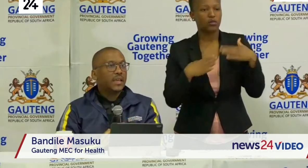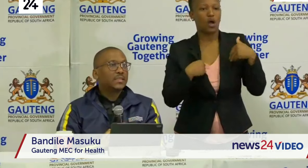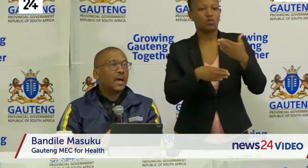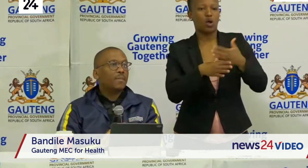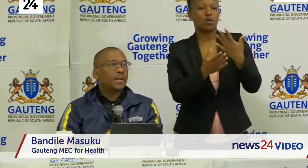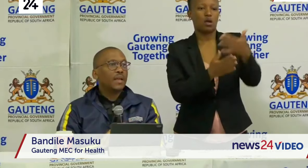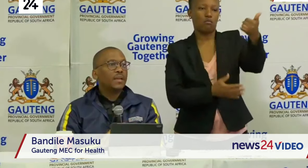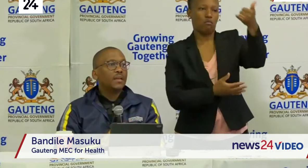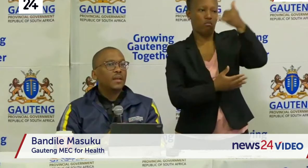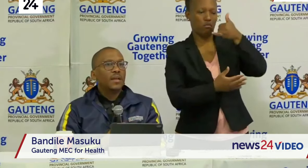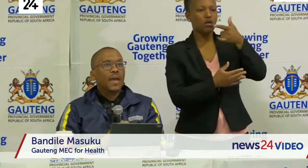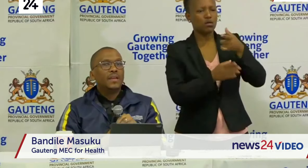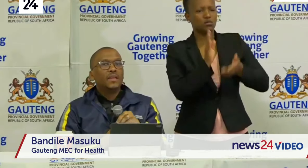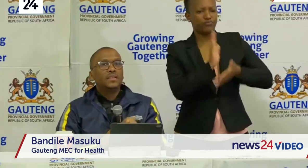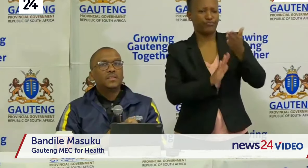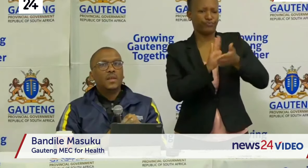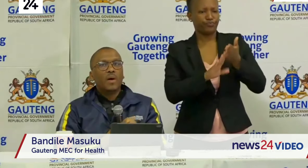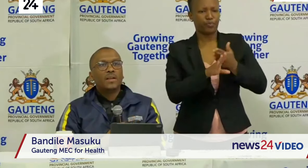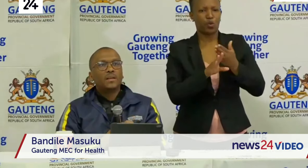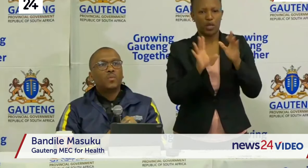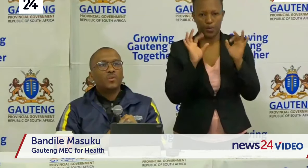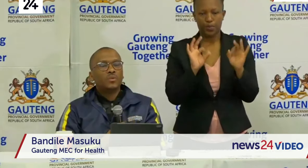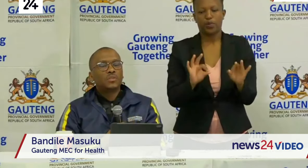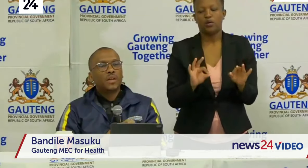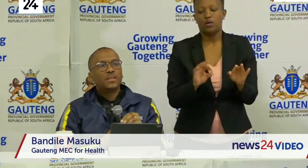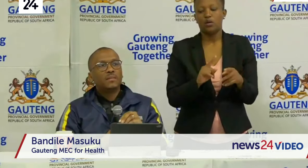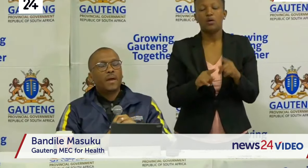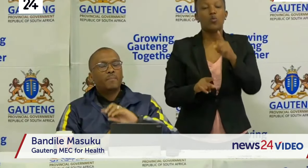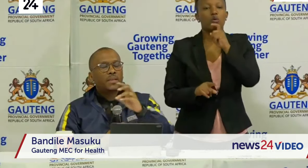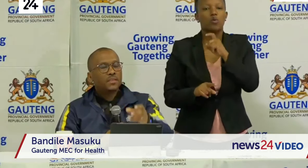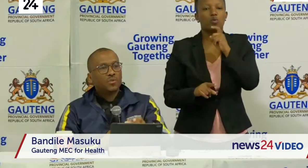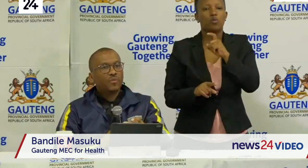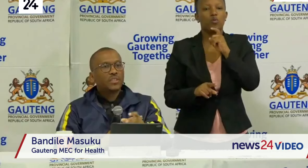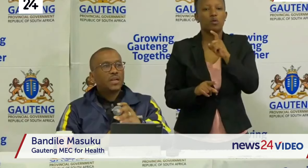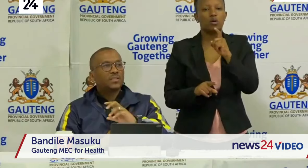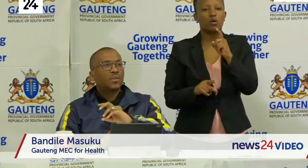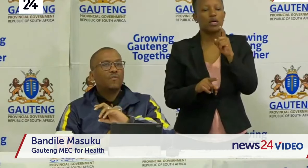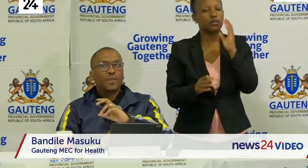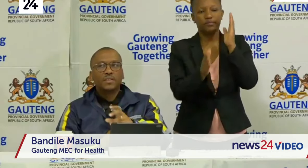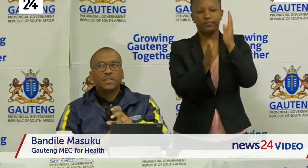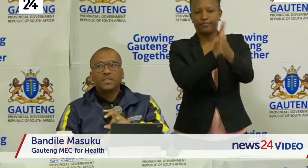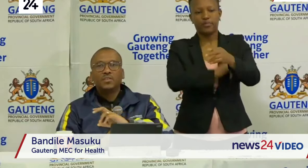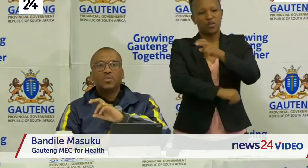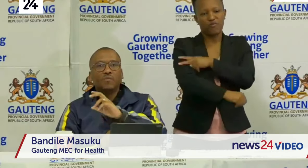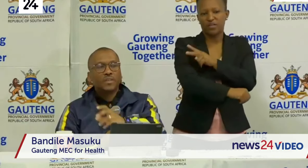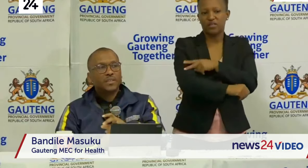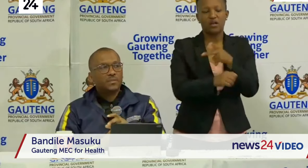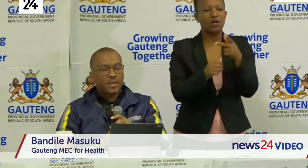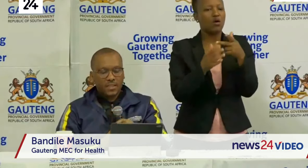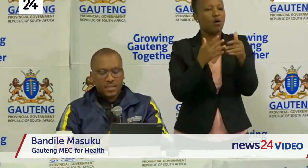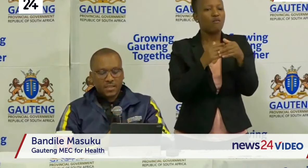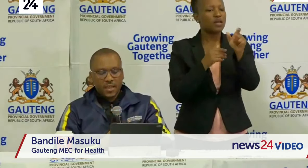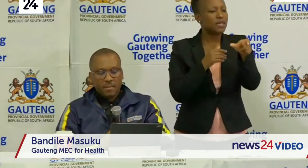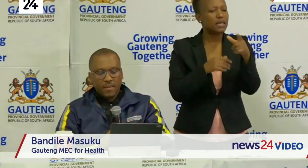it's up and running and it's the one that we use so that it bypasses officials of facilities or facility